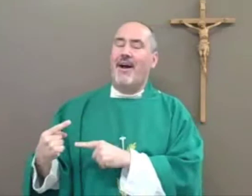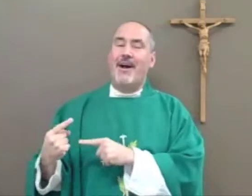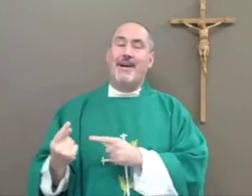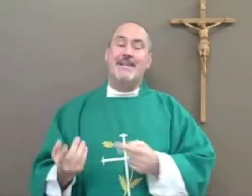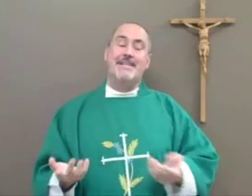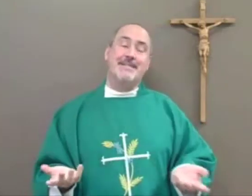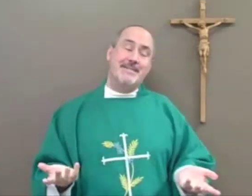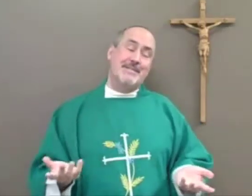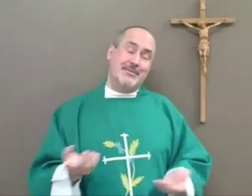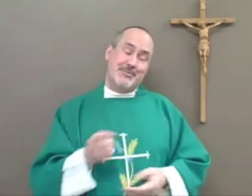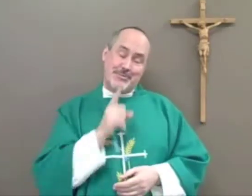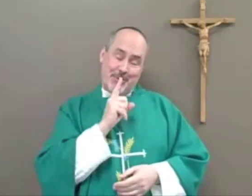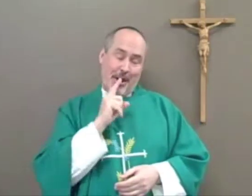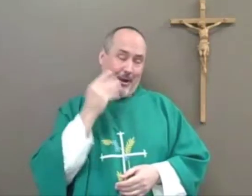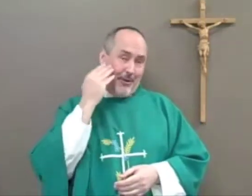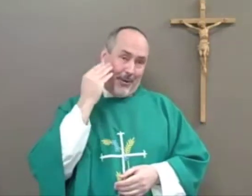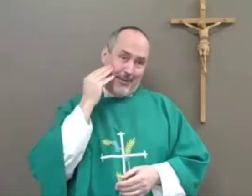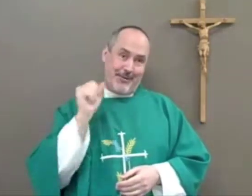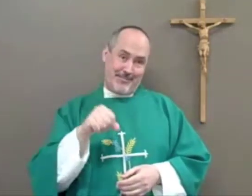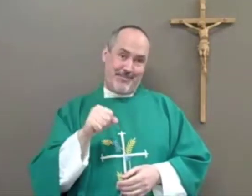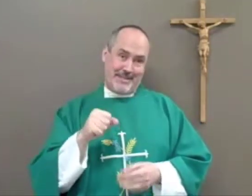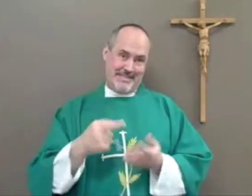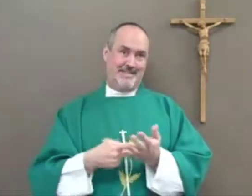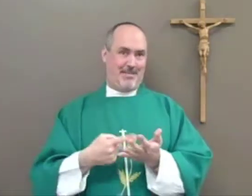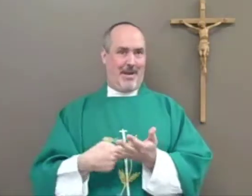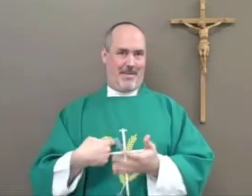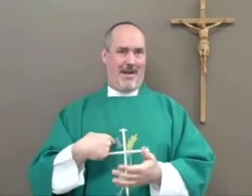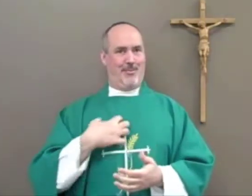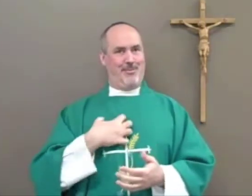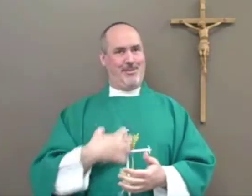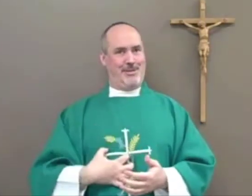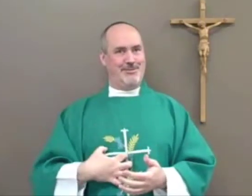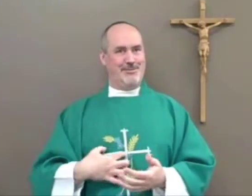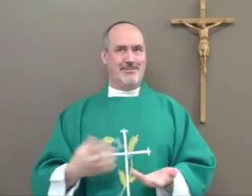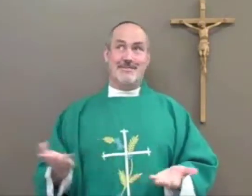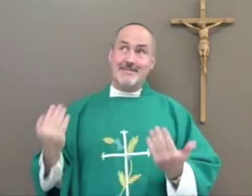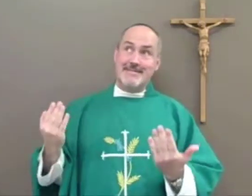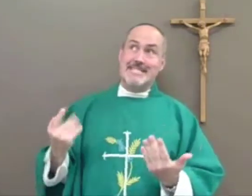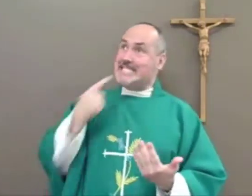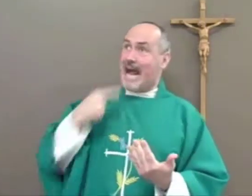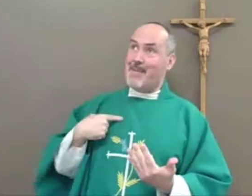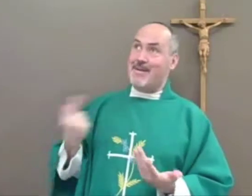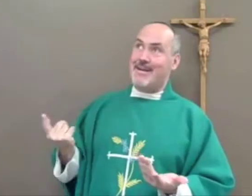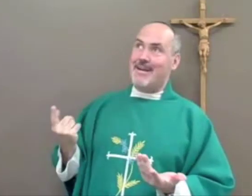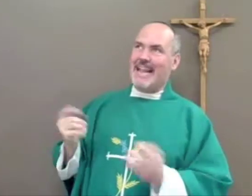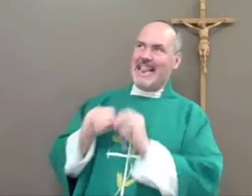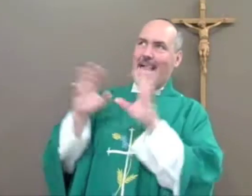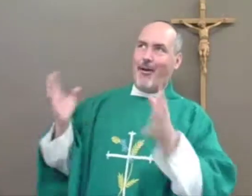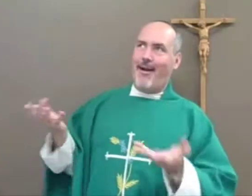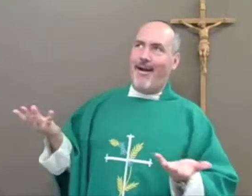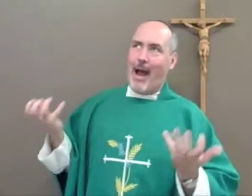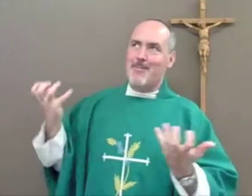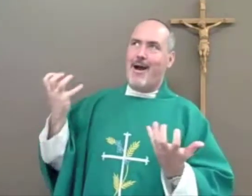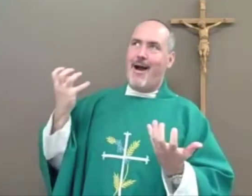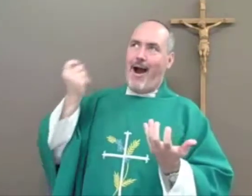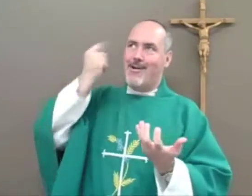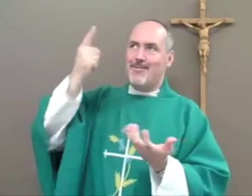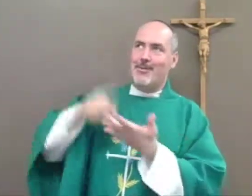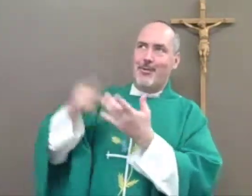responses just fine. And I have to admit, there are times when I wish God would be much clearer with me and tell me